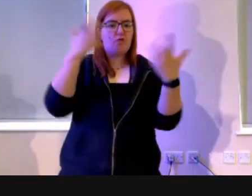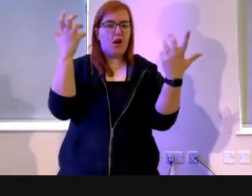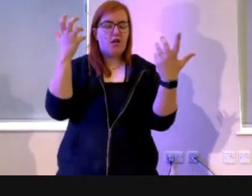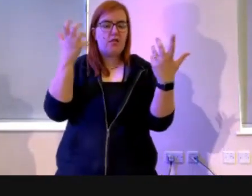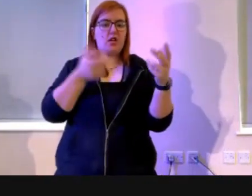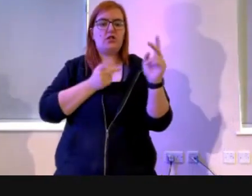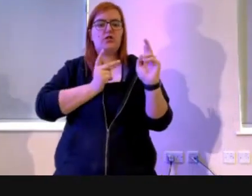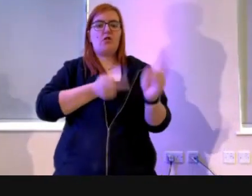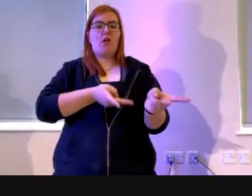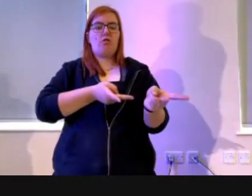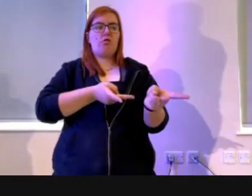sloth.